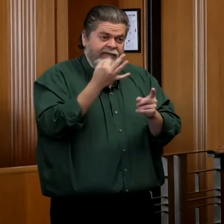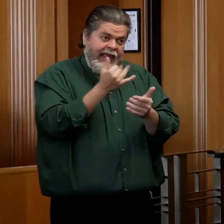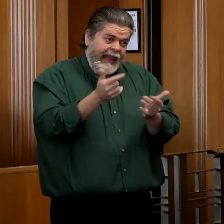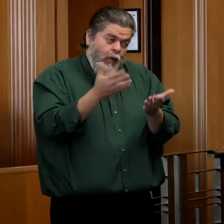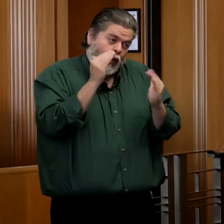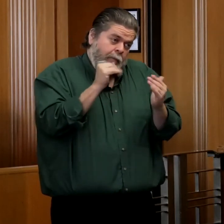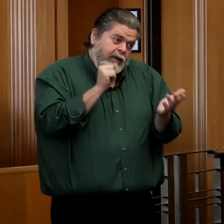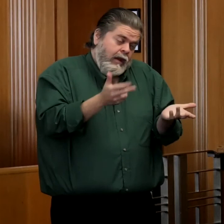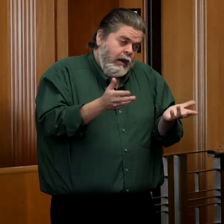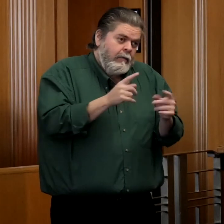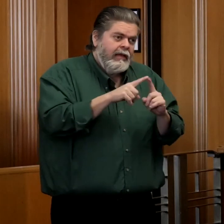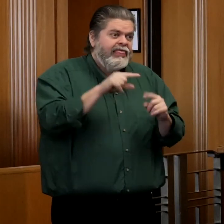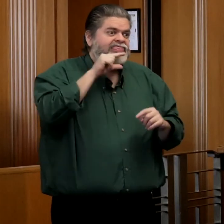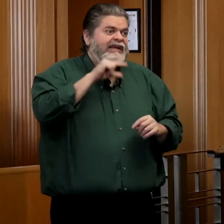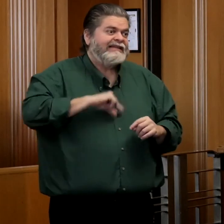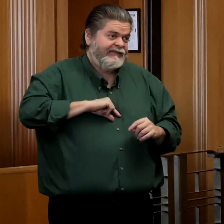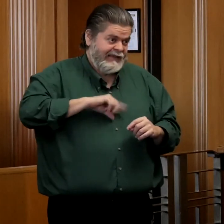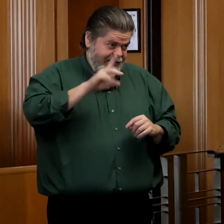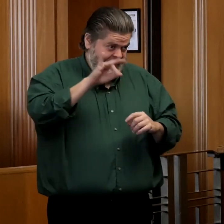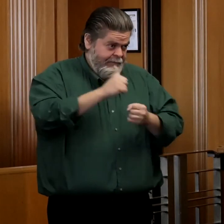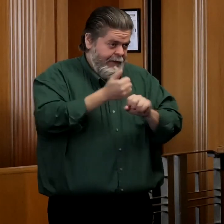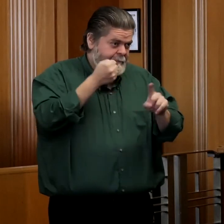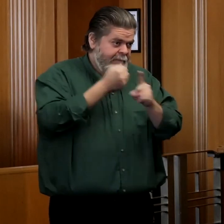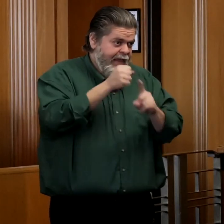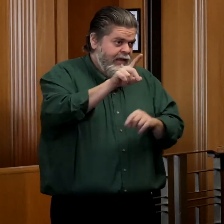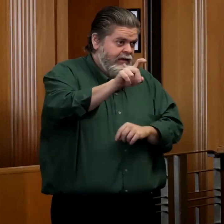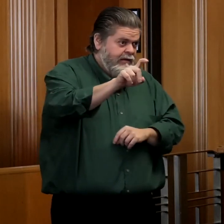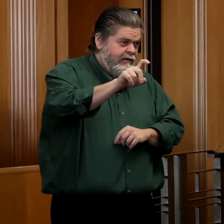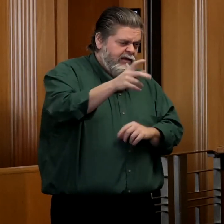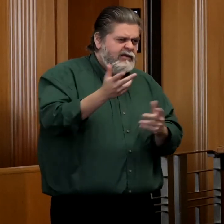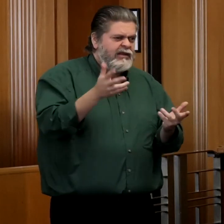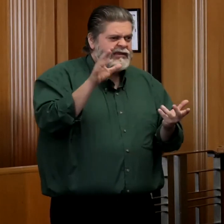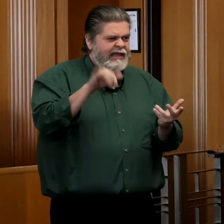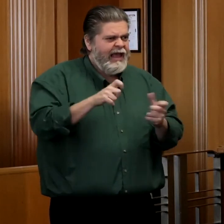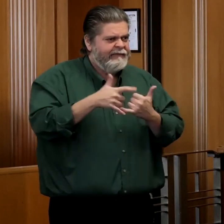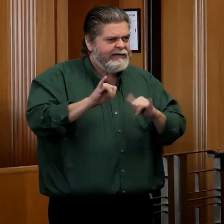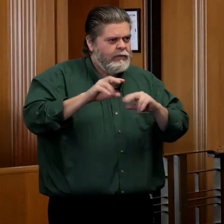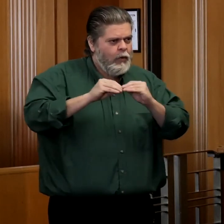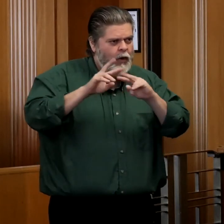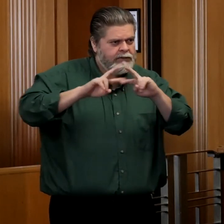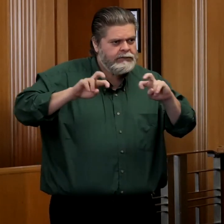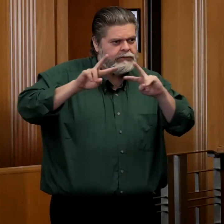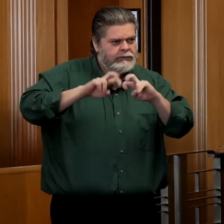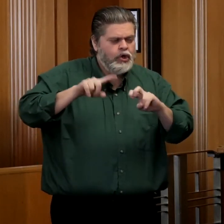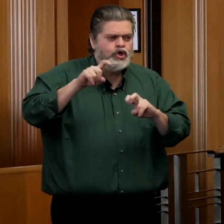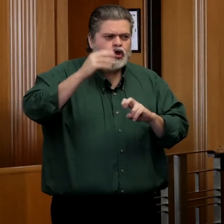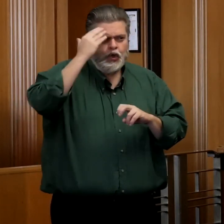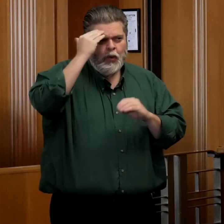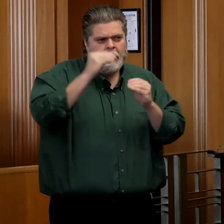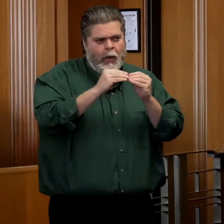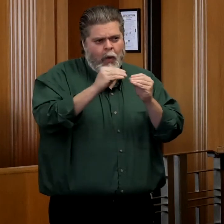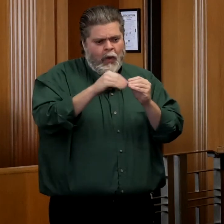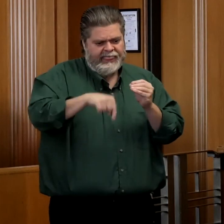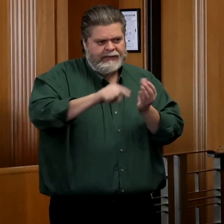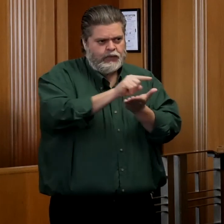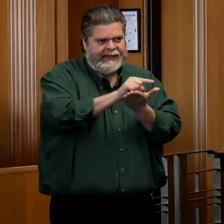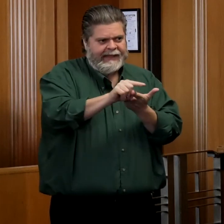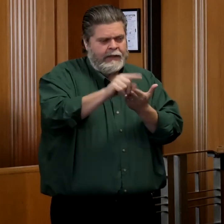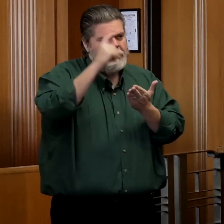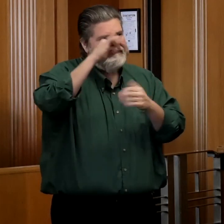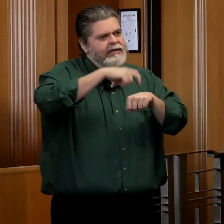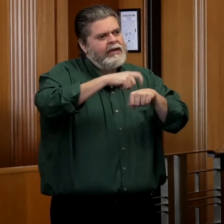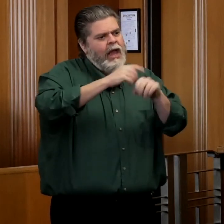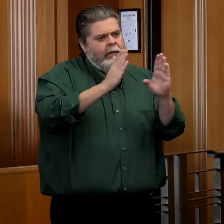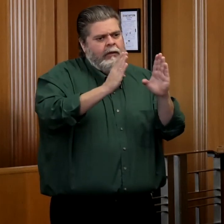hopefully not, of the Thanksgiving holiday. And so, should have some clarity on that this week, as the timing